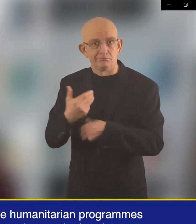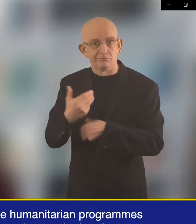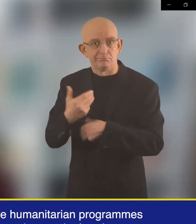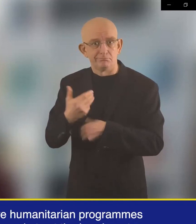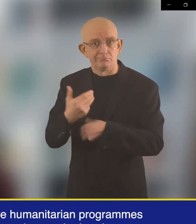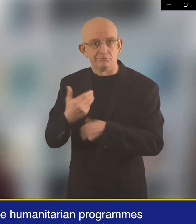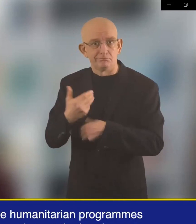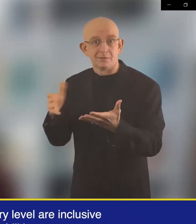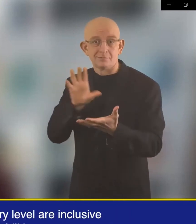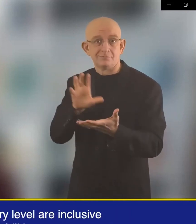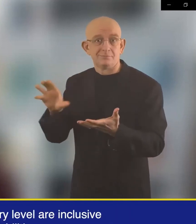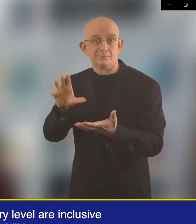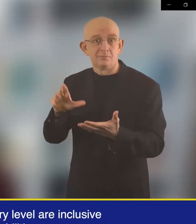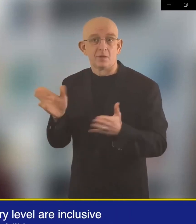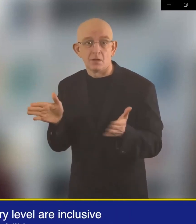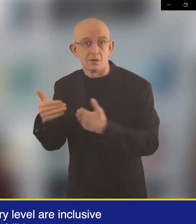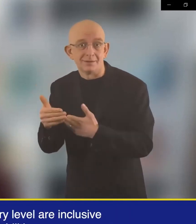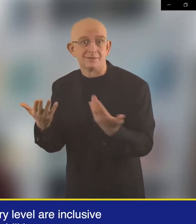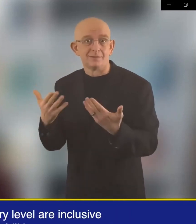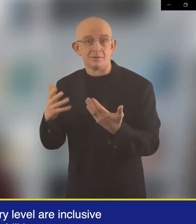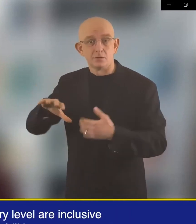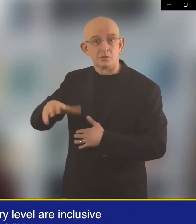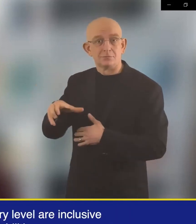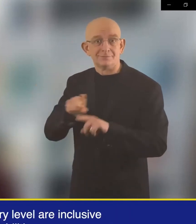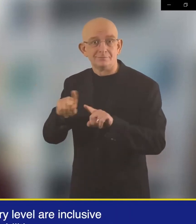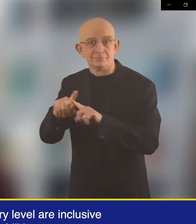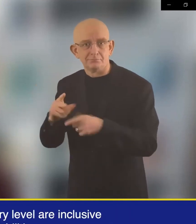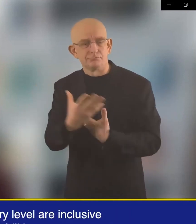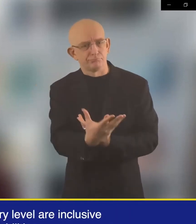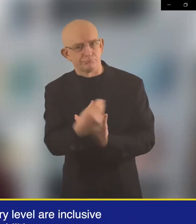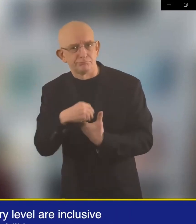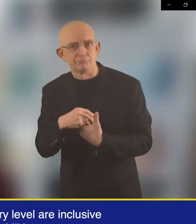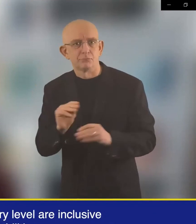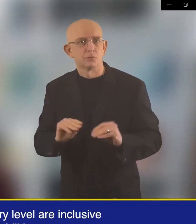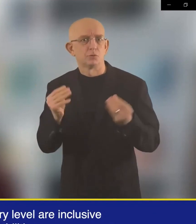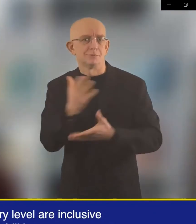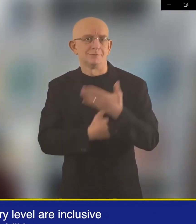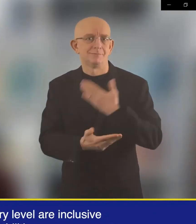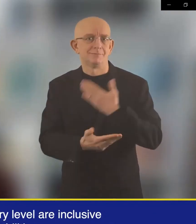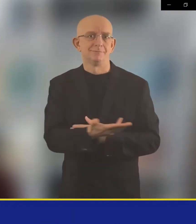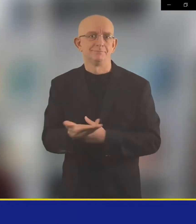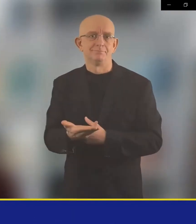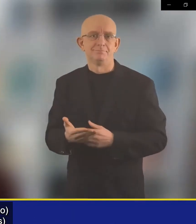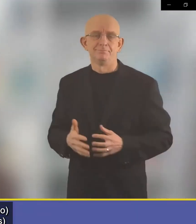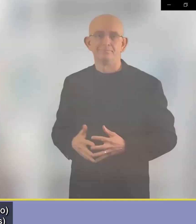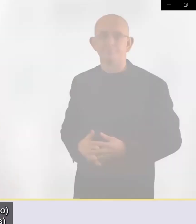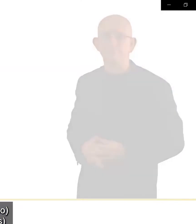regional offices and at country level are inclusive to youth with disabilities music yes yes